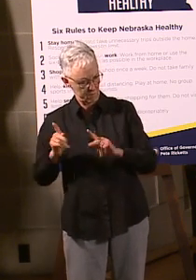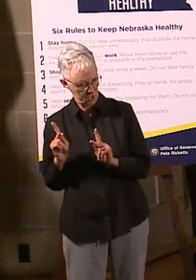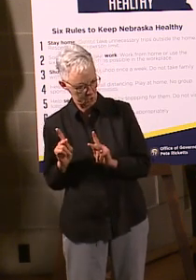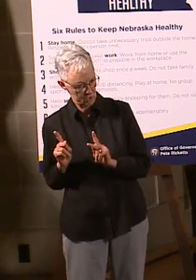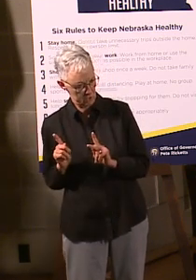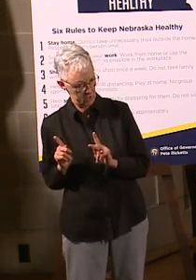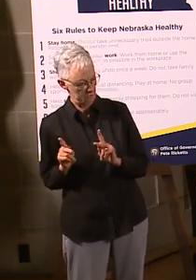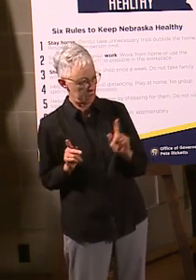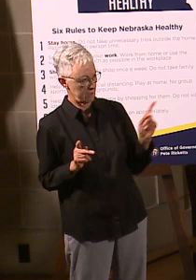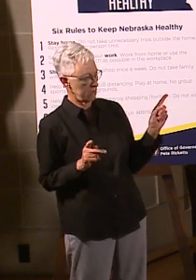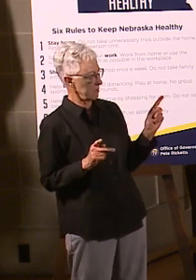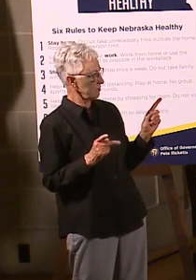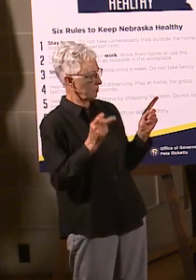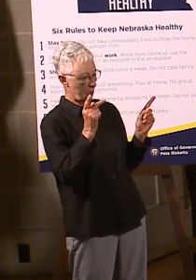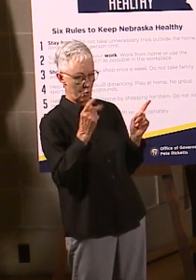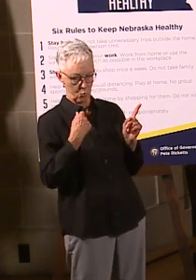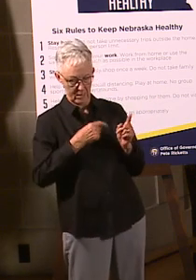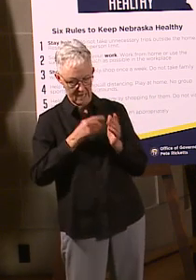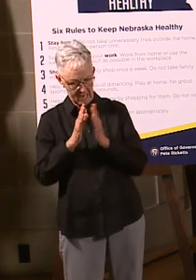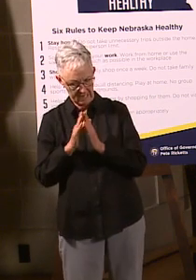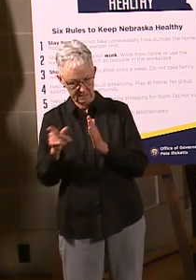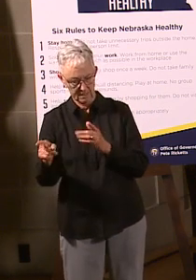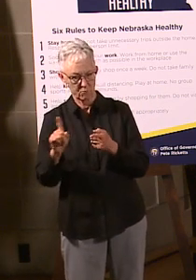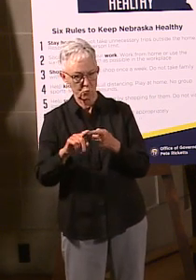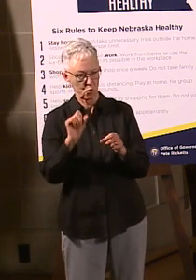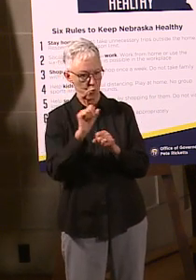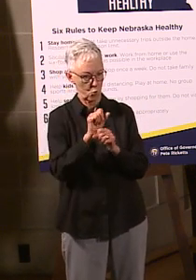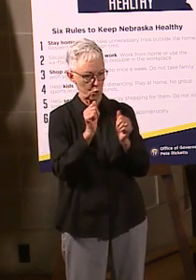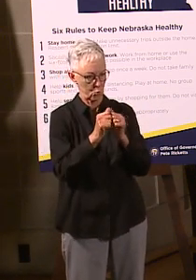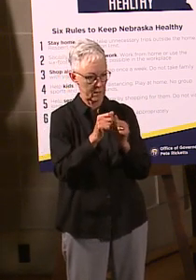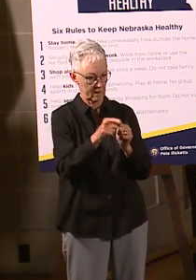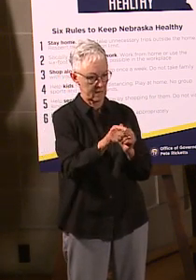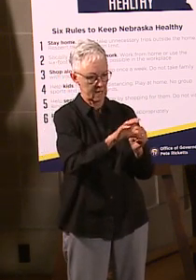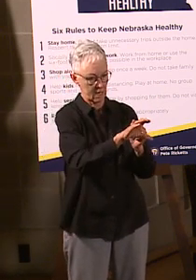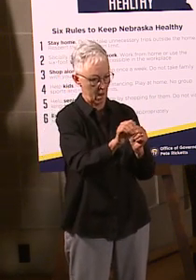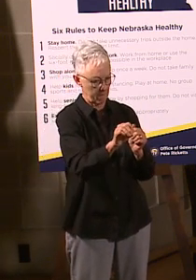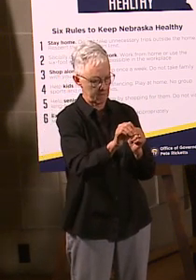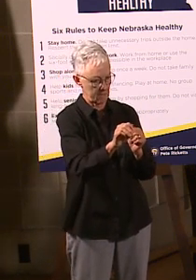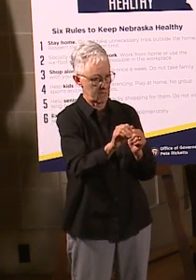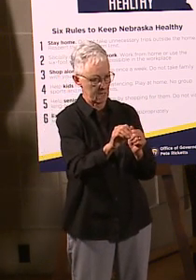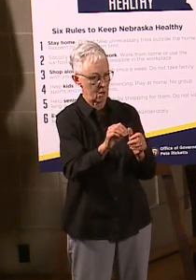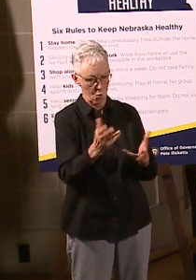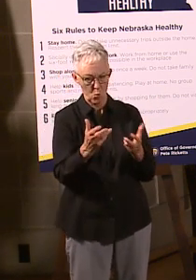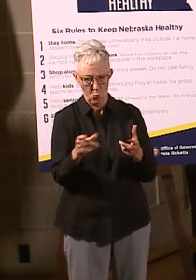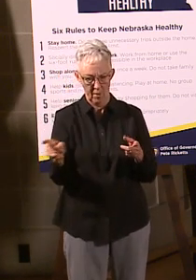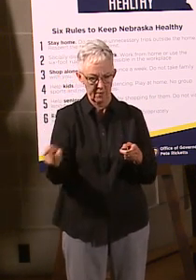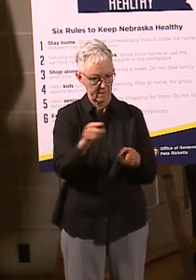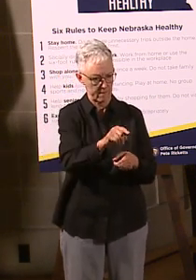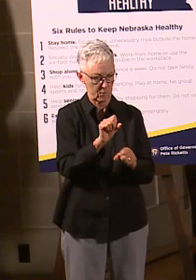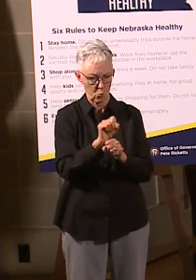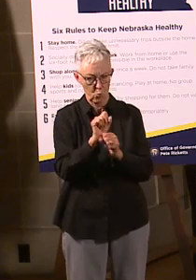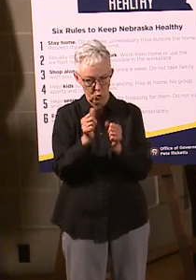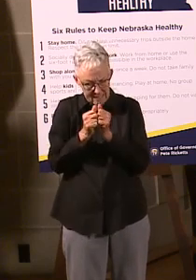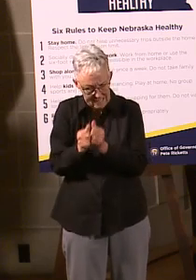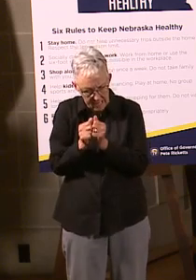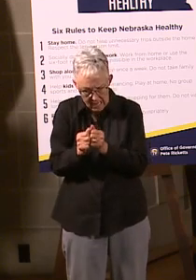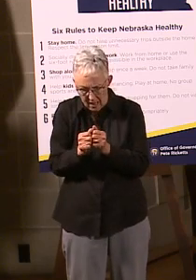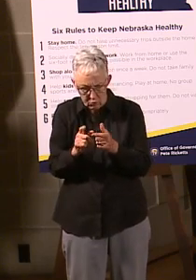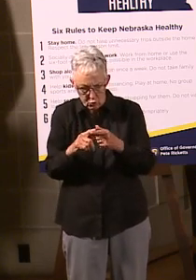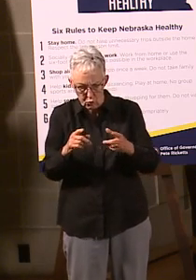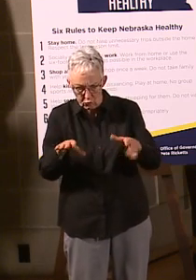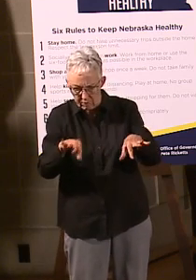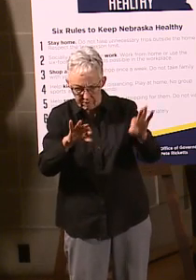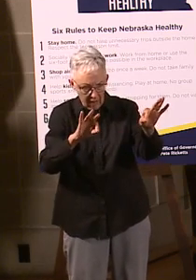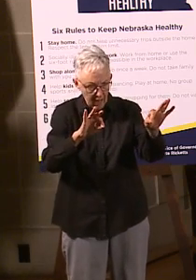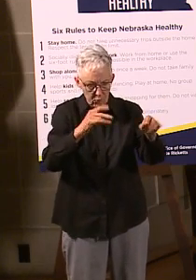those companies? And it gets back to trying to verify the data and working in a collaborative way just like we tried to work all along with everybody collaborative. You know, somebody was